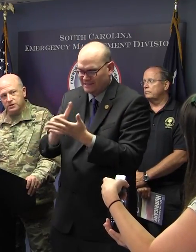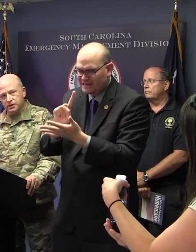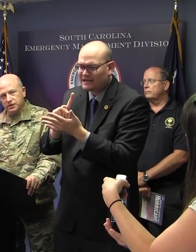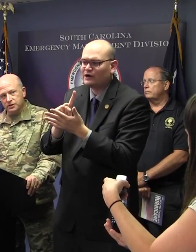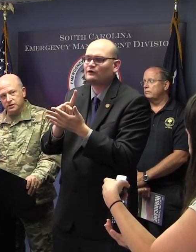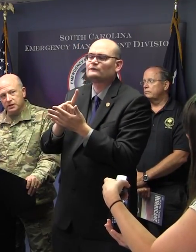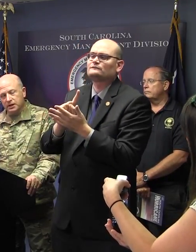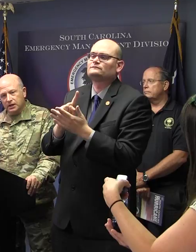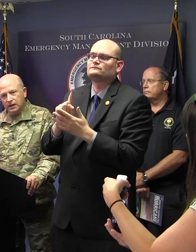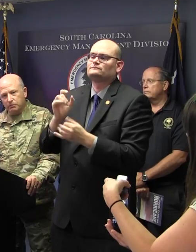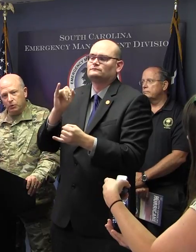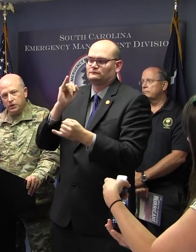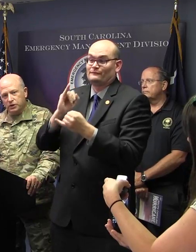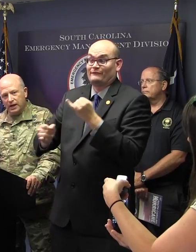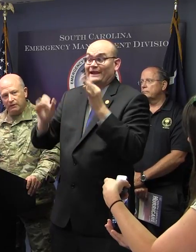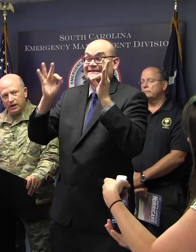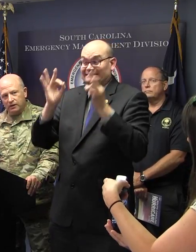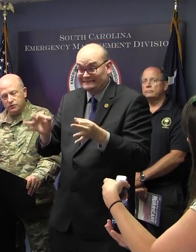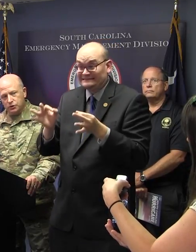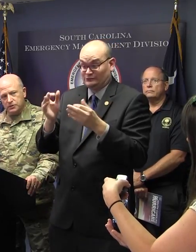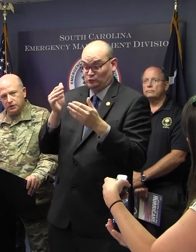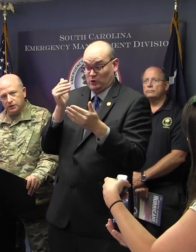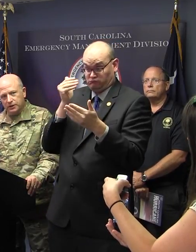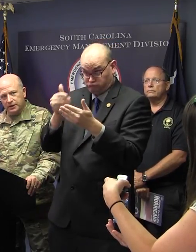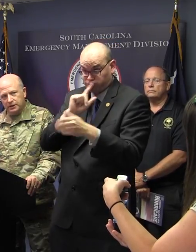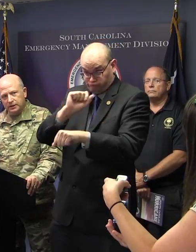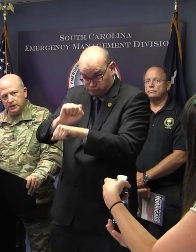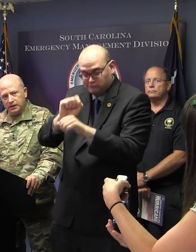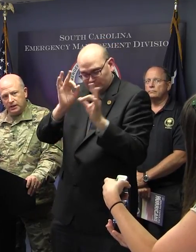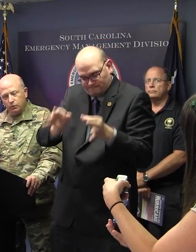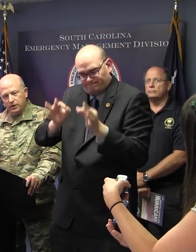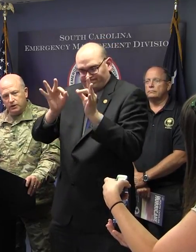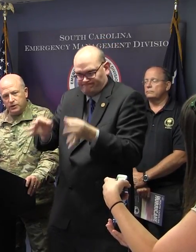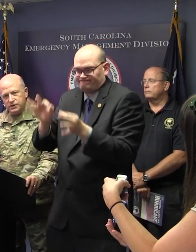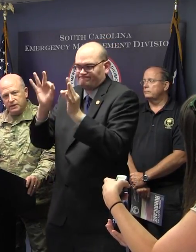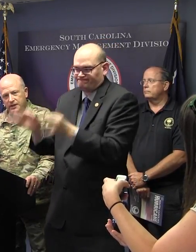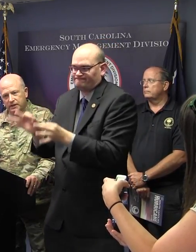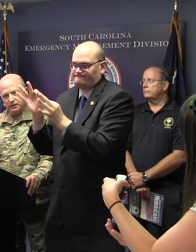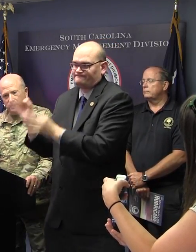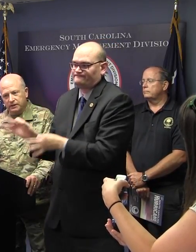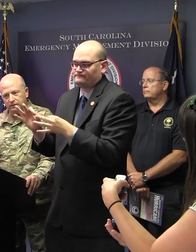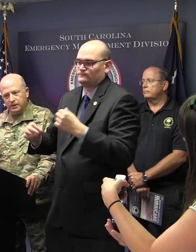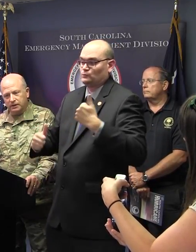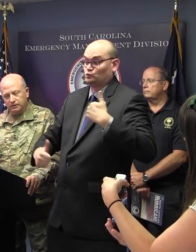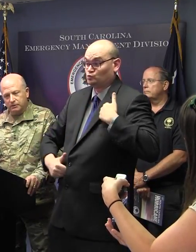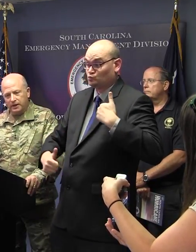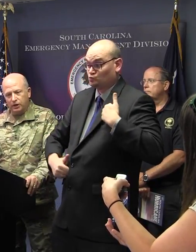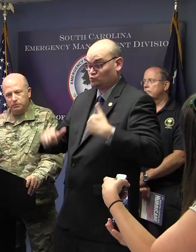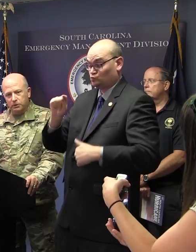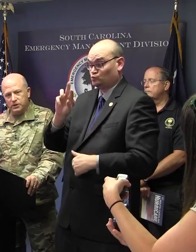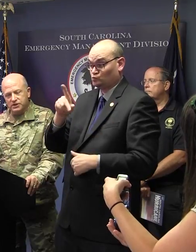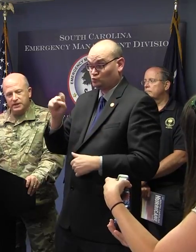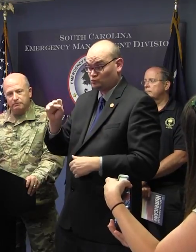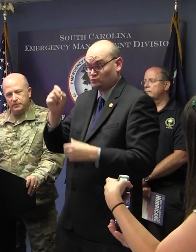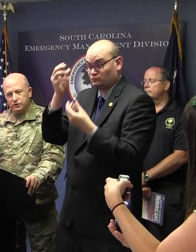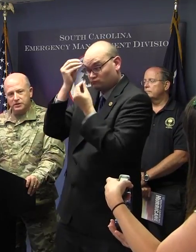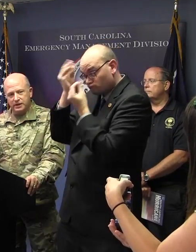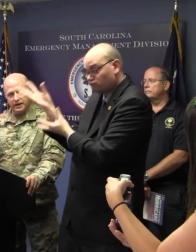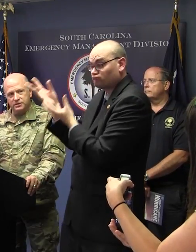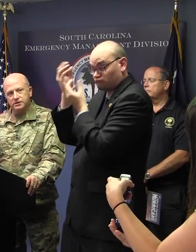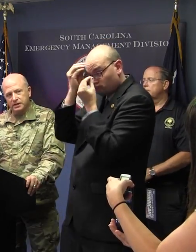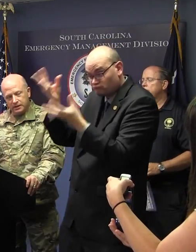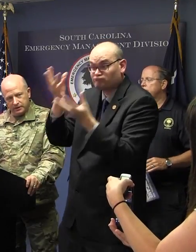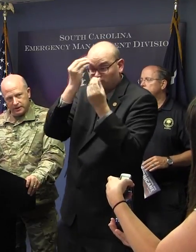some of those decisions. But we do have our troops alerted. We are receiving the help that we sent